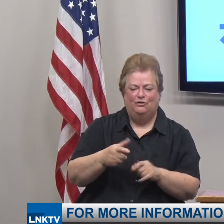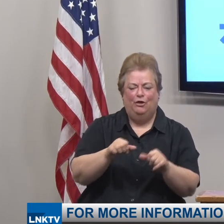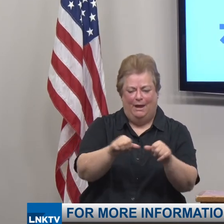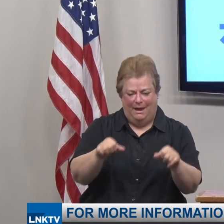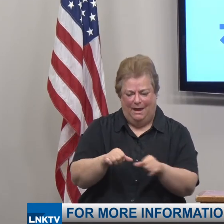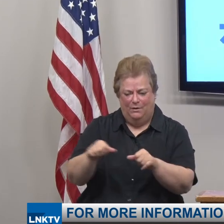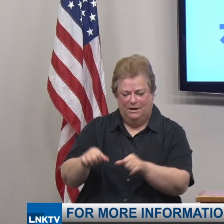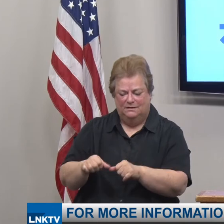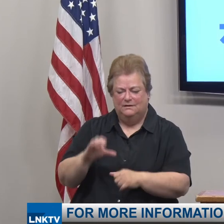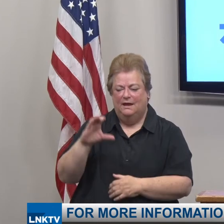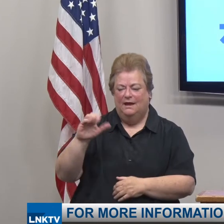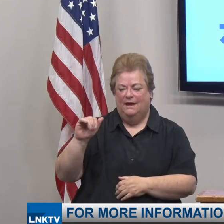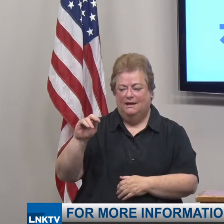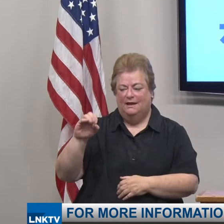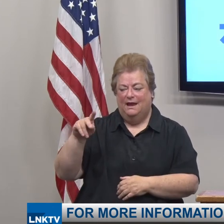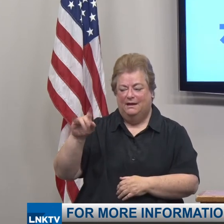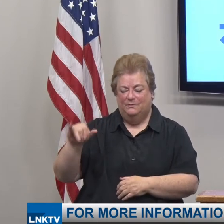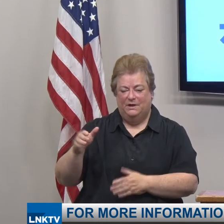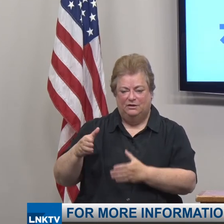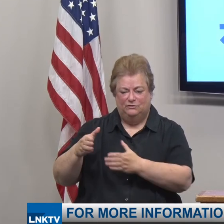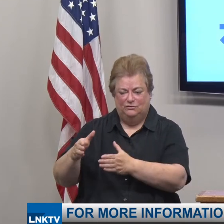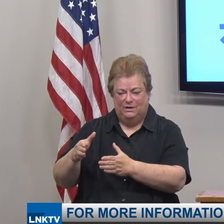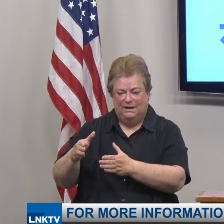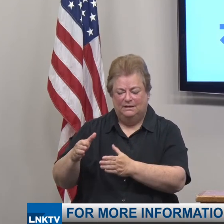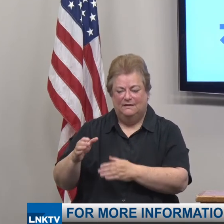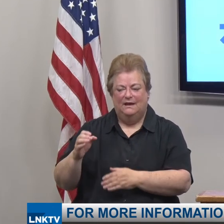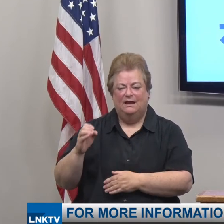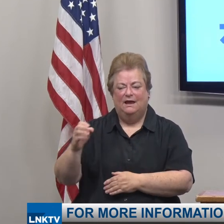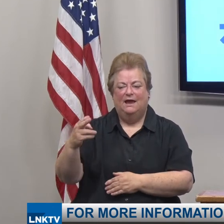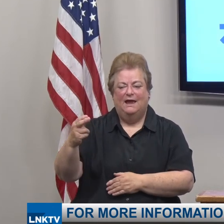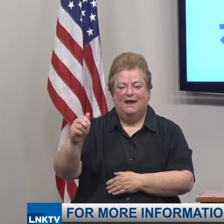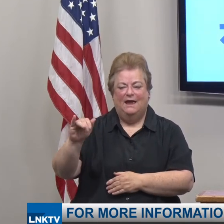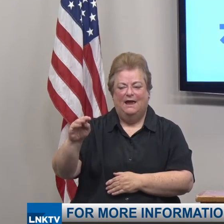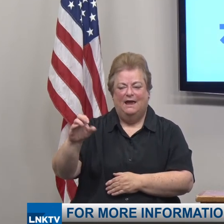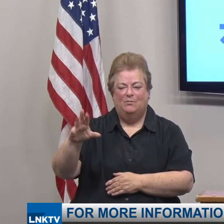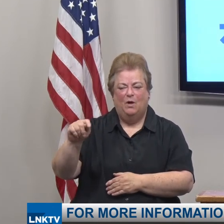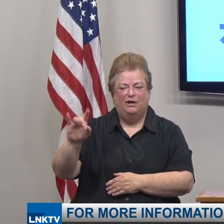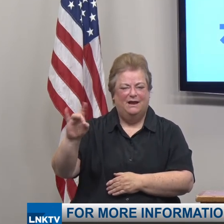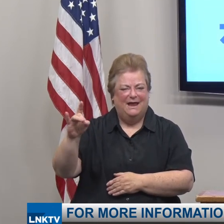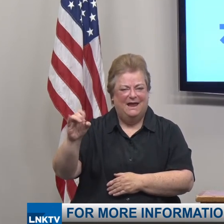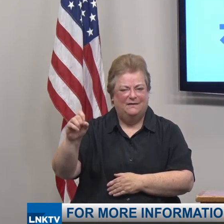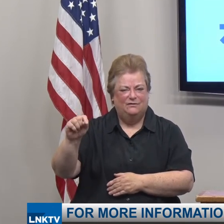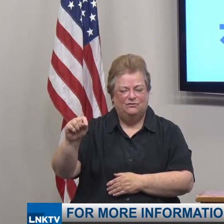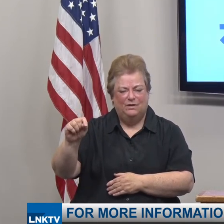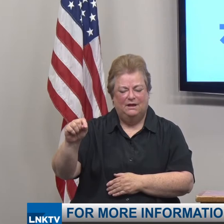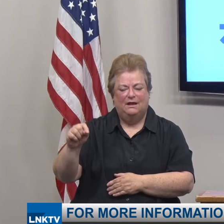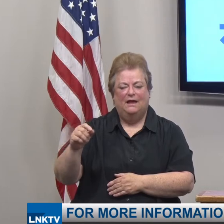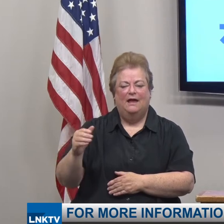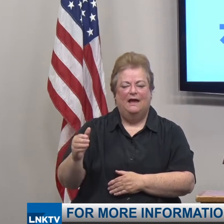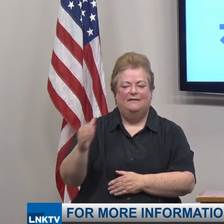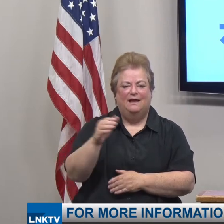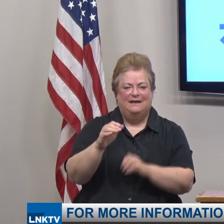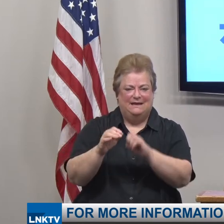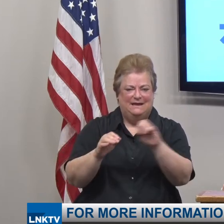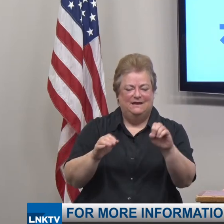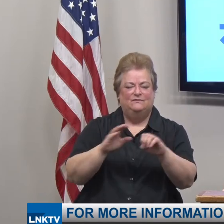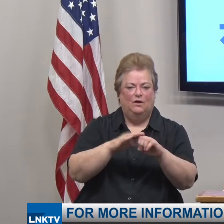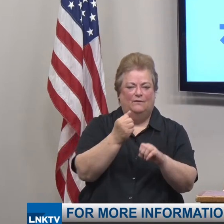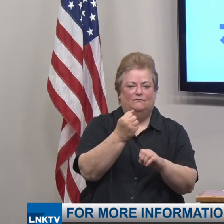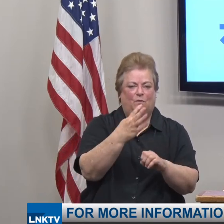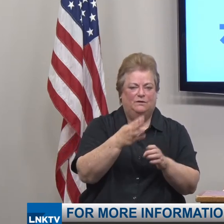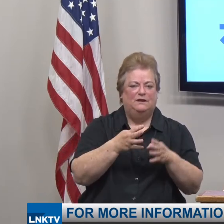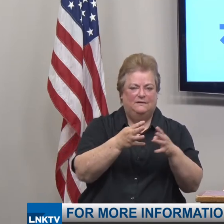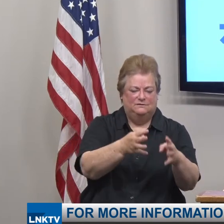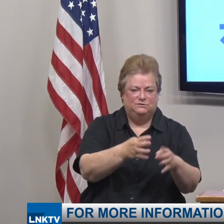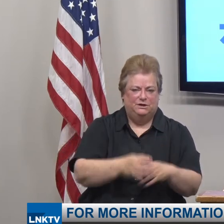areas Canopy Street and then a little bit farther east which would be Haymarket 8th Street kind of P Street and then farther east yet on 14th